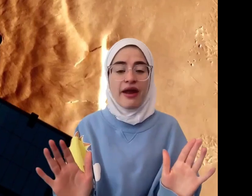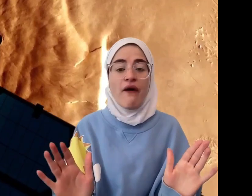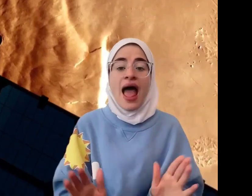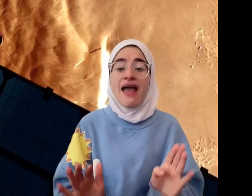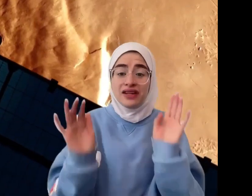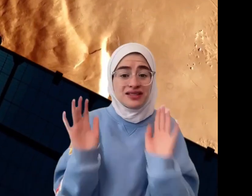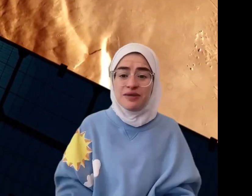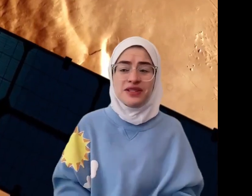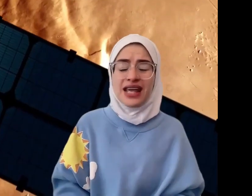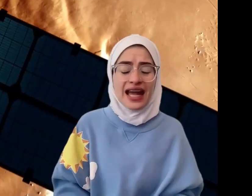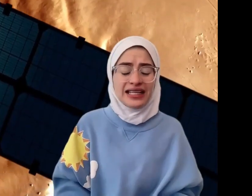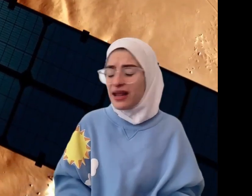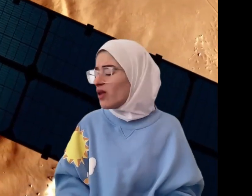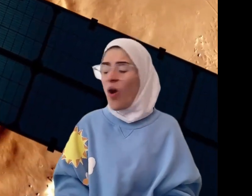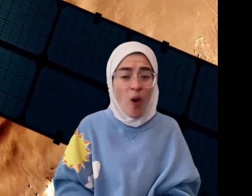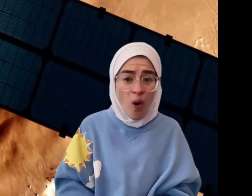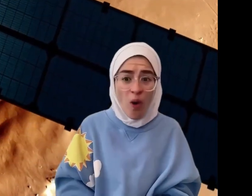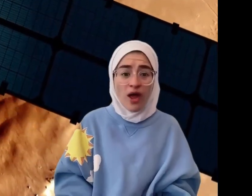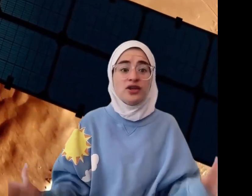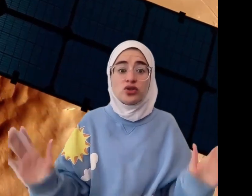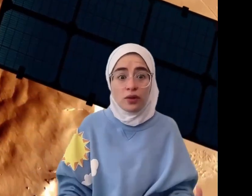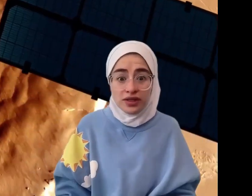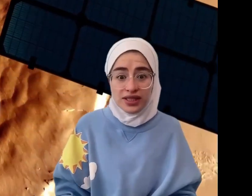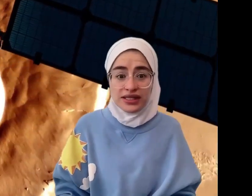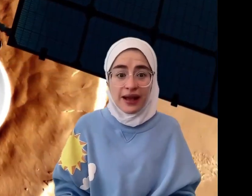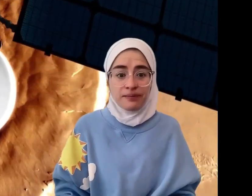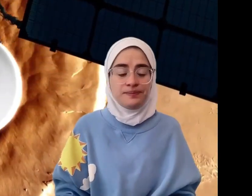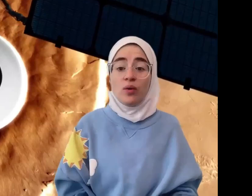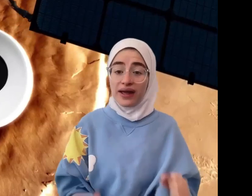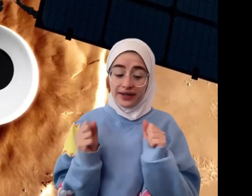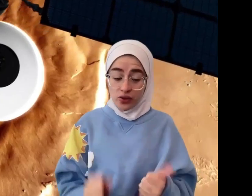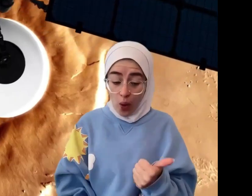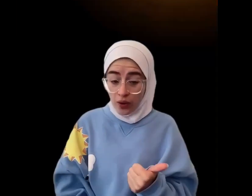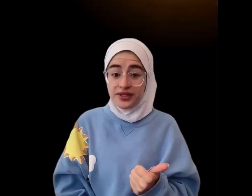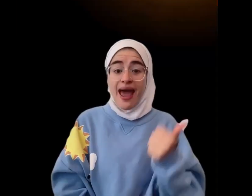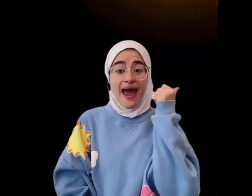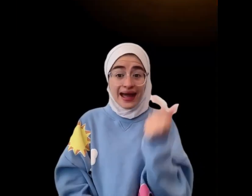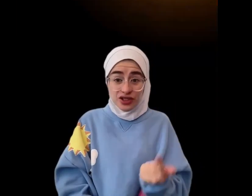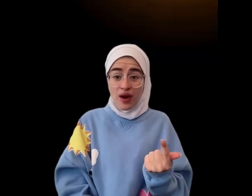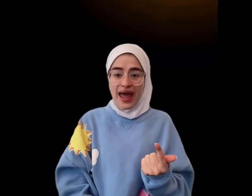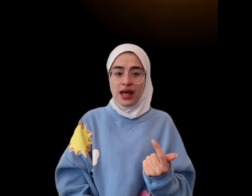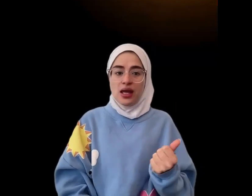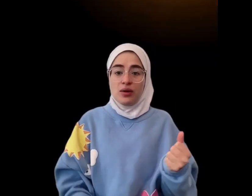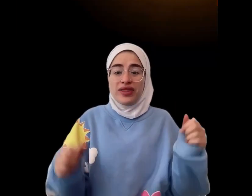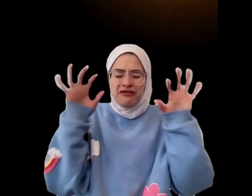and the deepest canyon in the whole solar system. While it's cold and dry with a